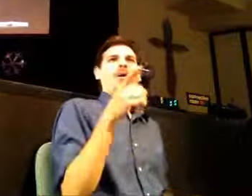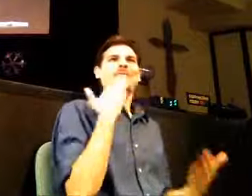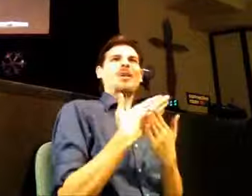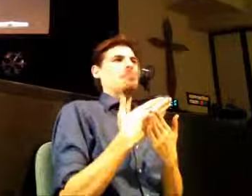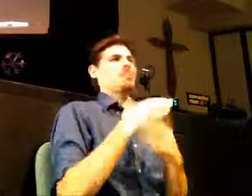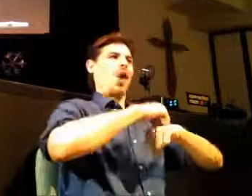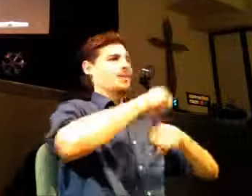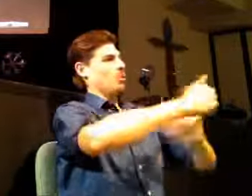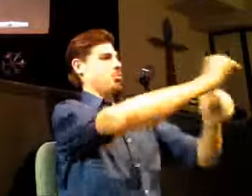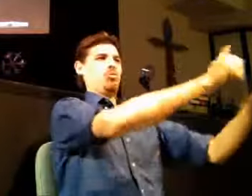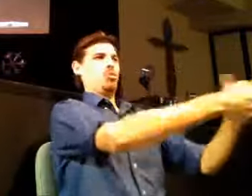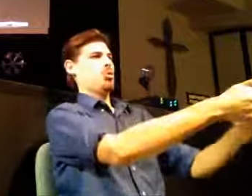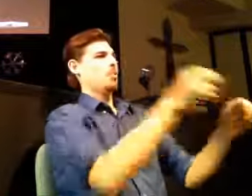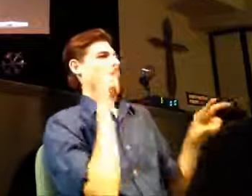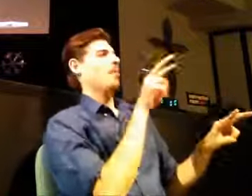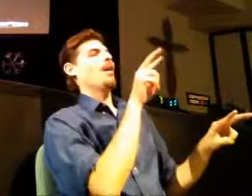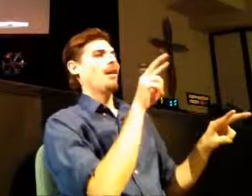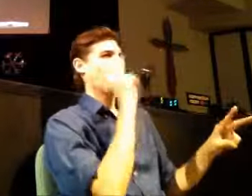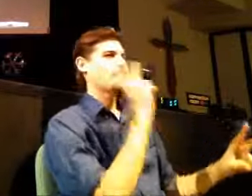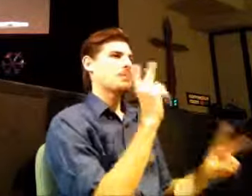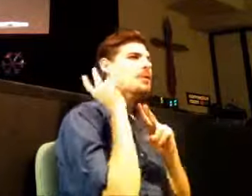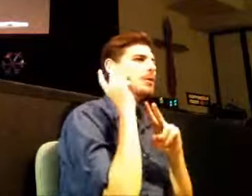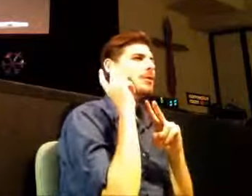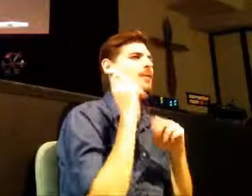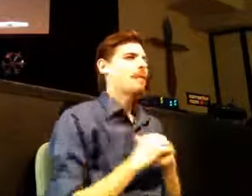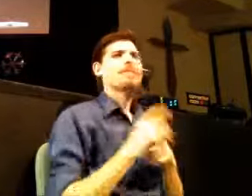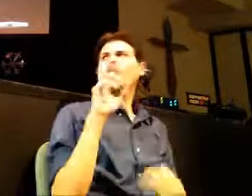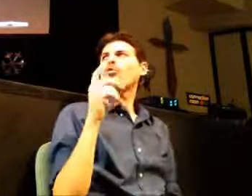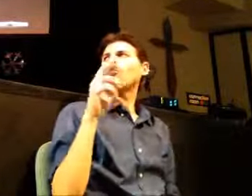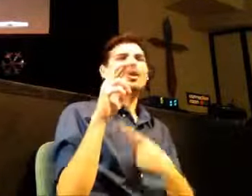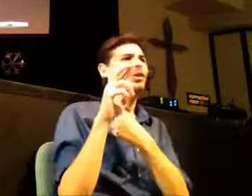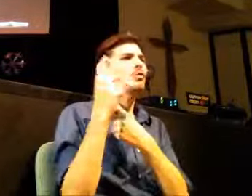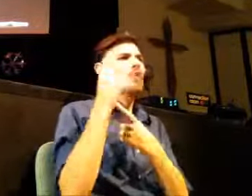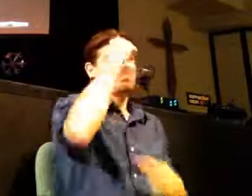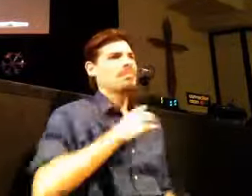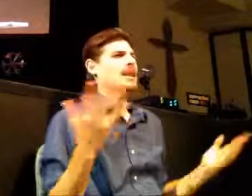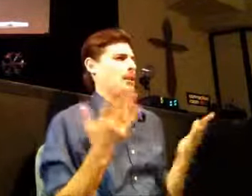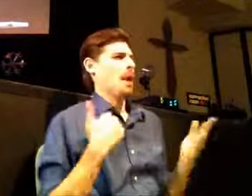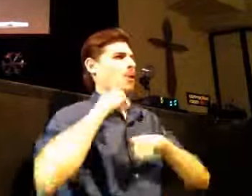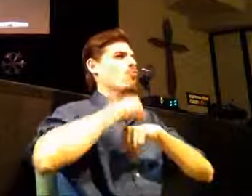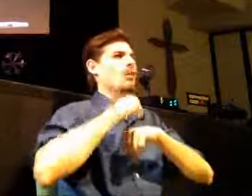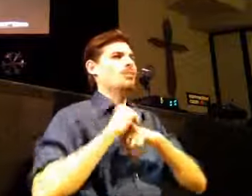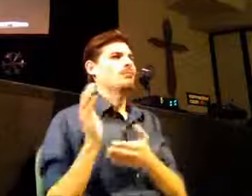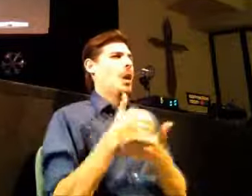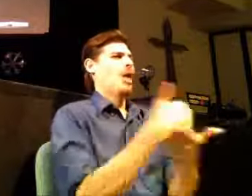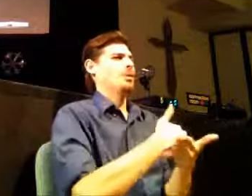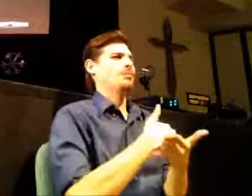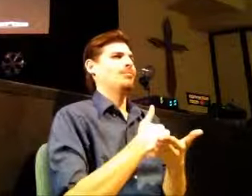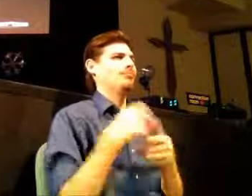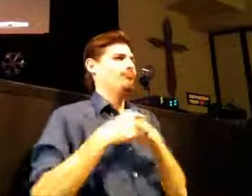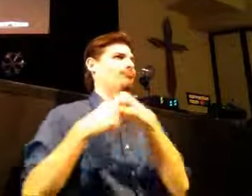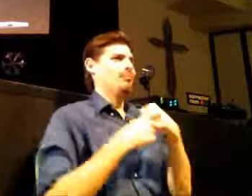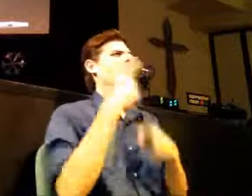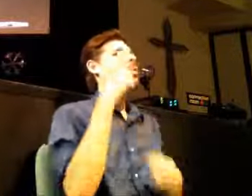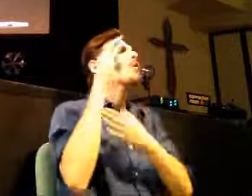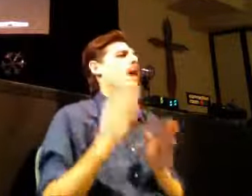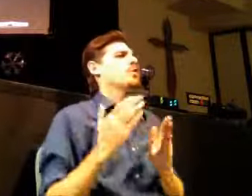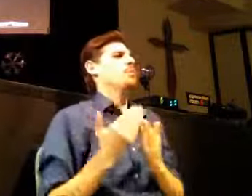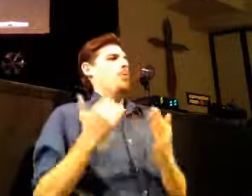he's just always pile up rocks. And Roger used to do something that I always enjoyed. He had a rock collection. And those of you who have been around for a long time, or those of who are new, Roger was a pastor before me, a fantastic